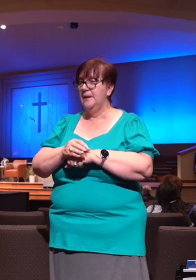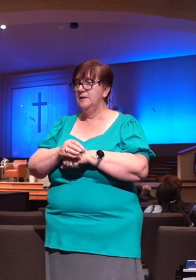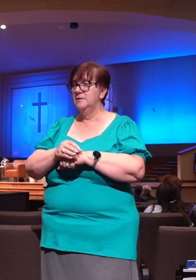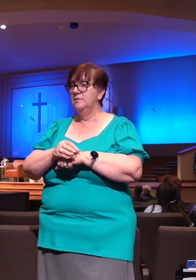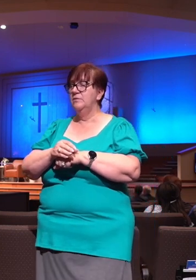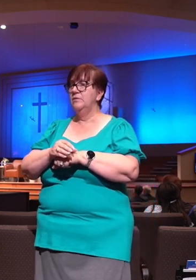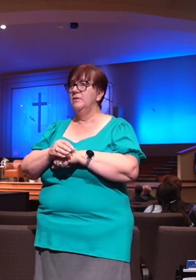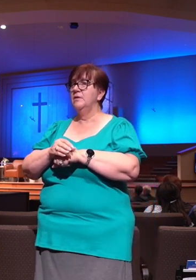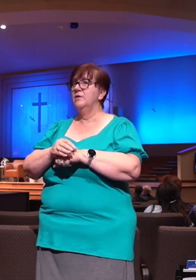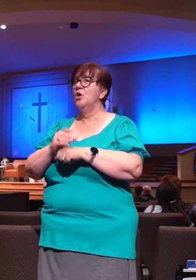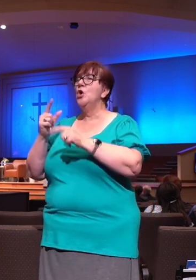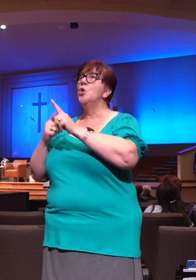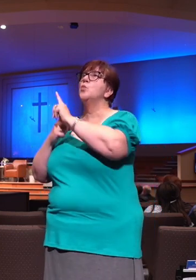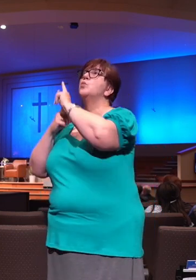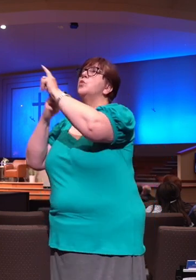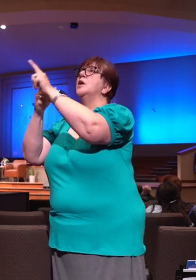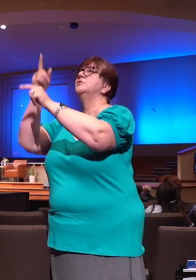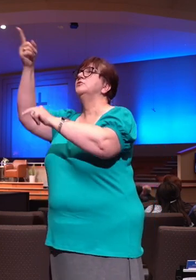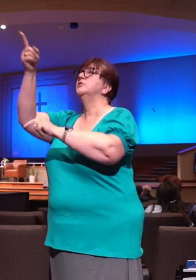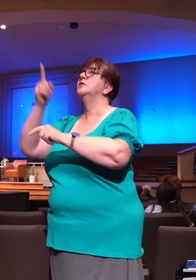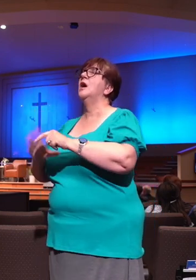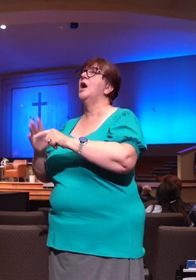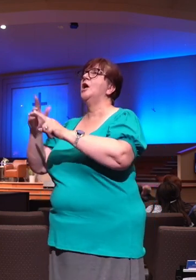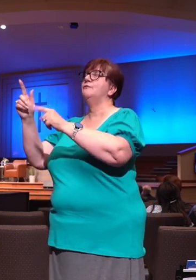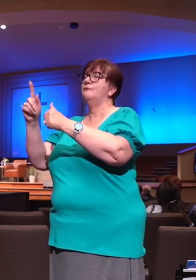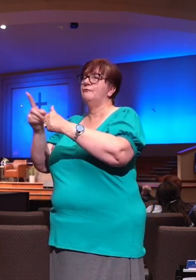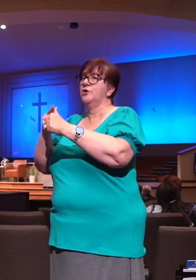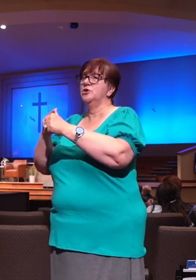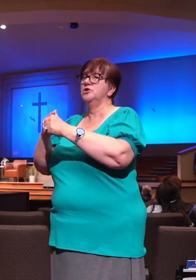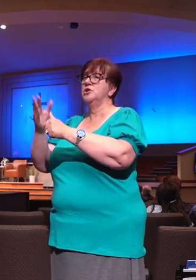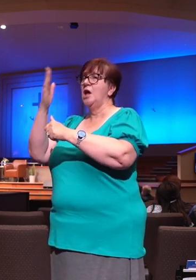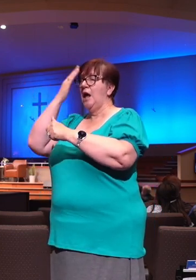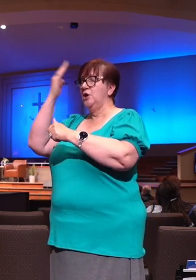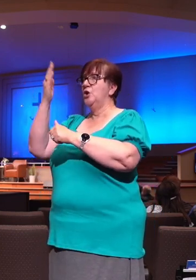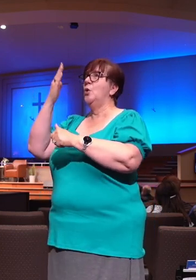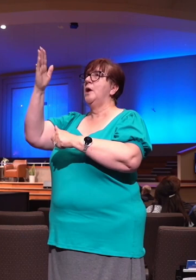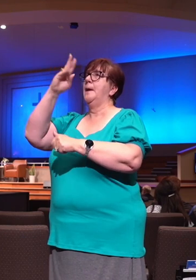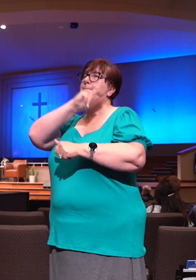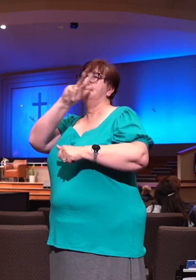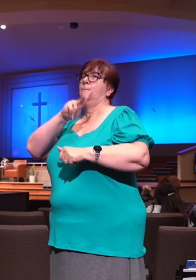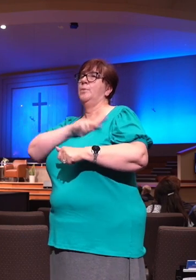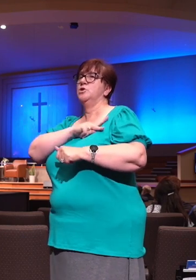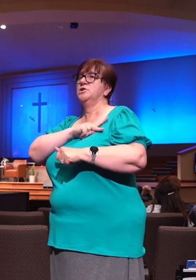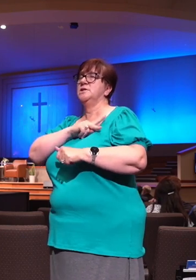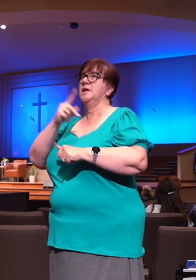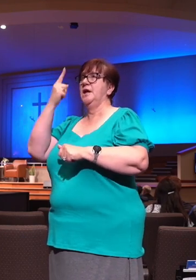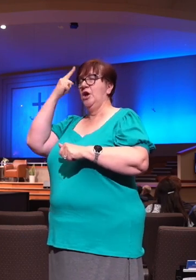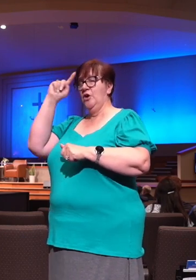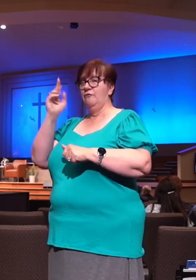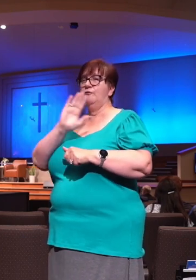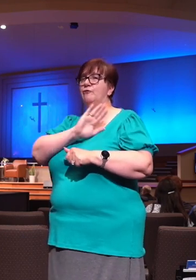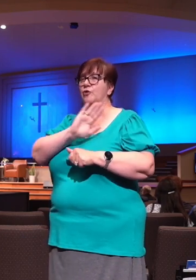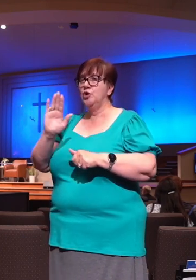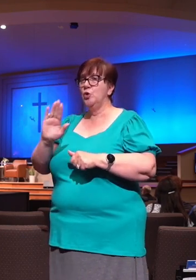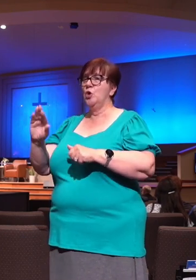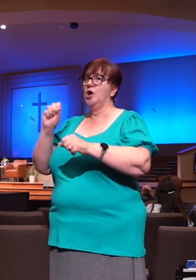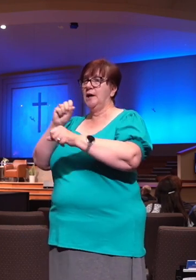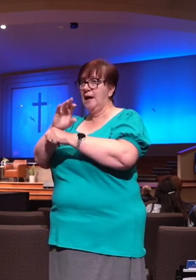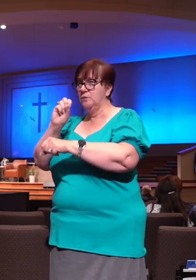him personally as your counselor. And David said, you, you, Lord, you're my counselor. You give me